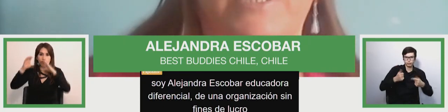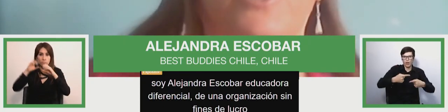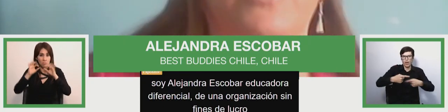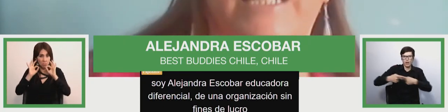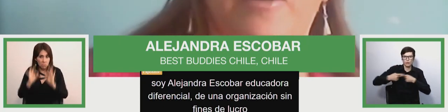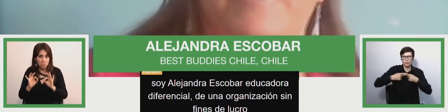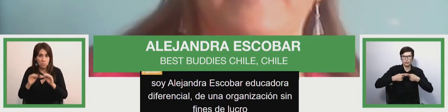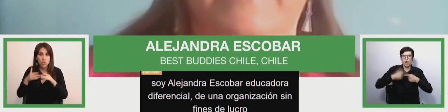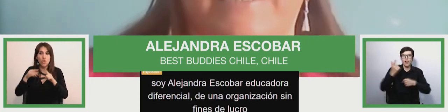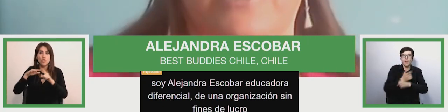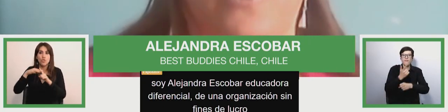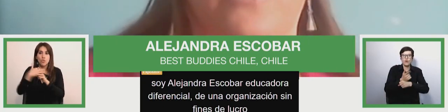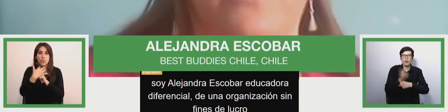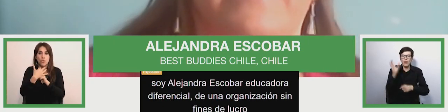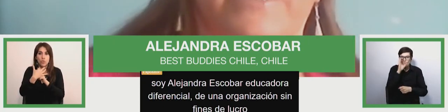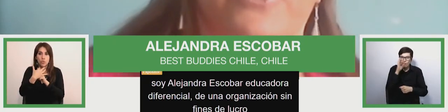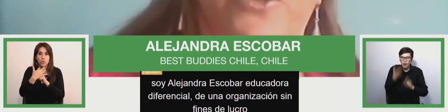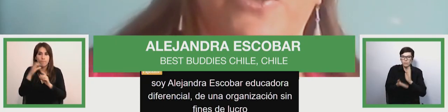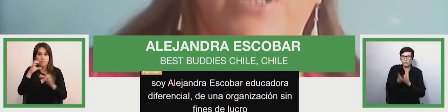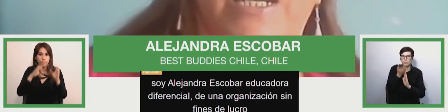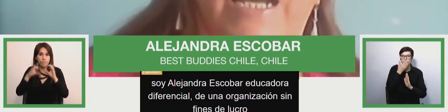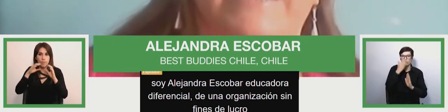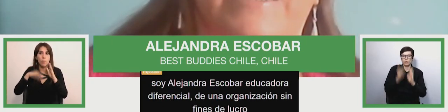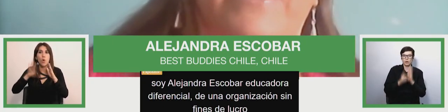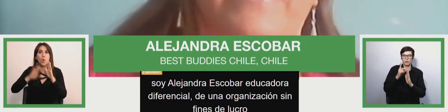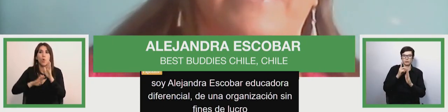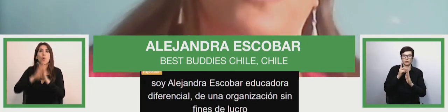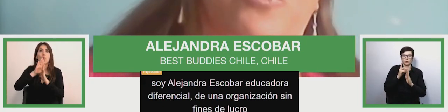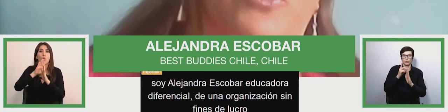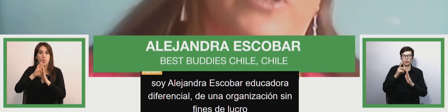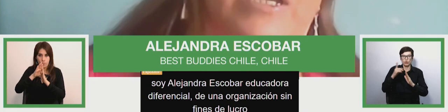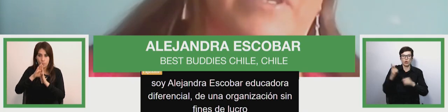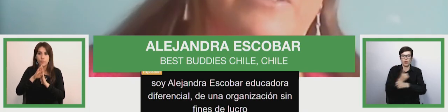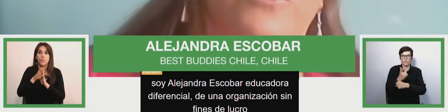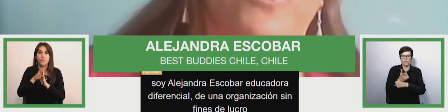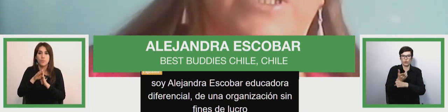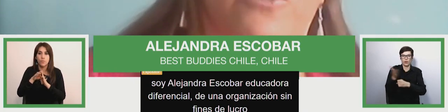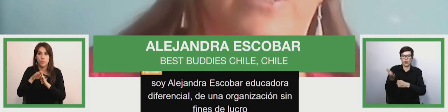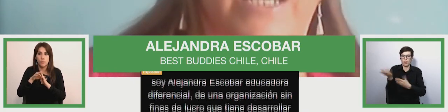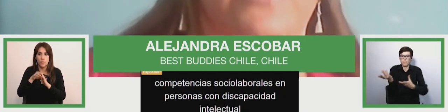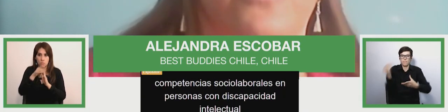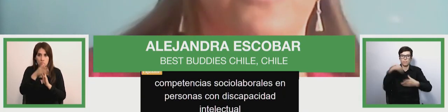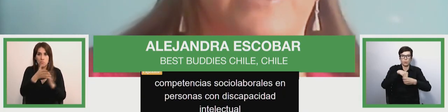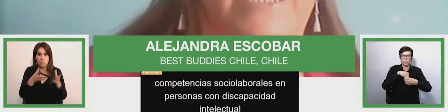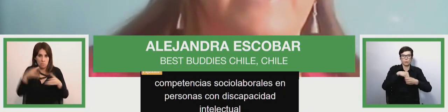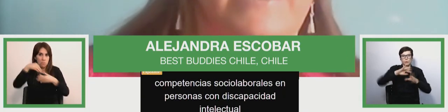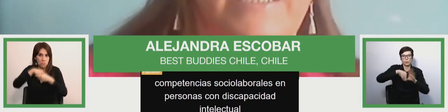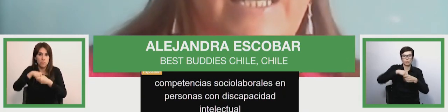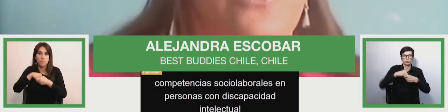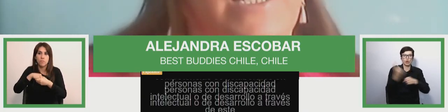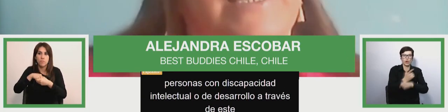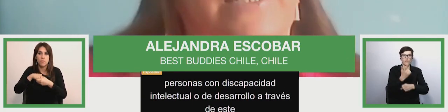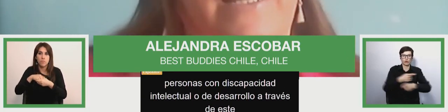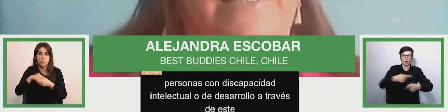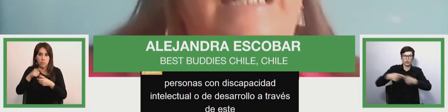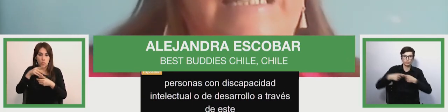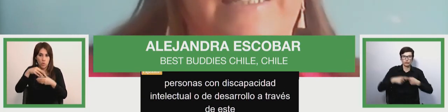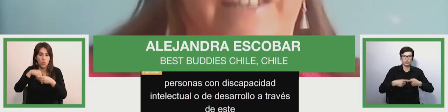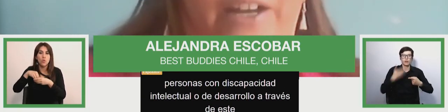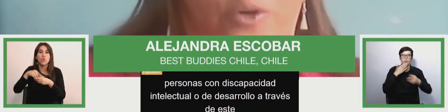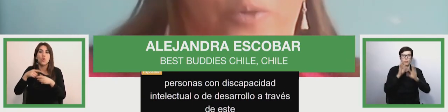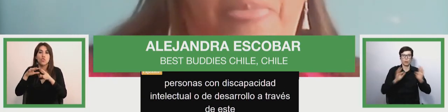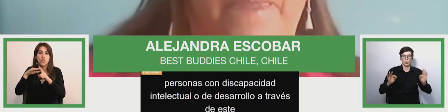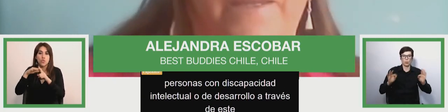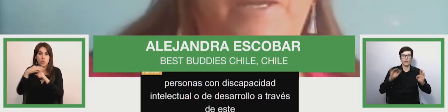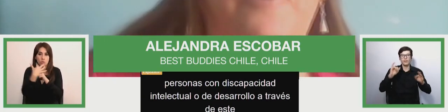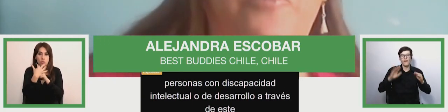social and work capacities food through disability people with disabilities and